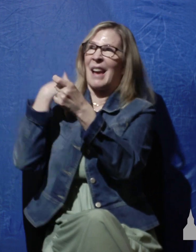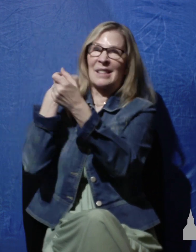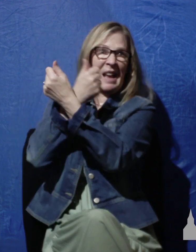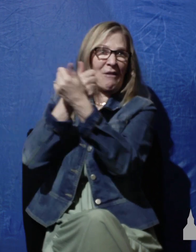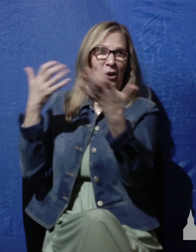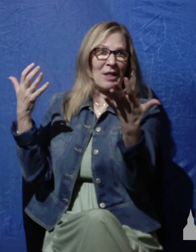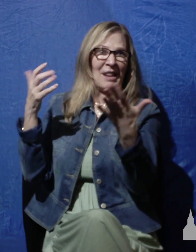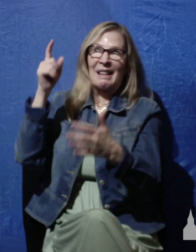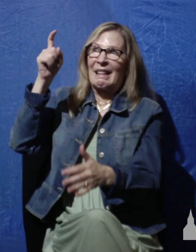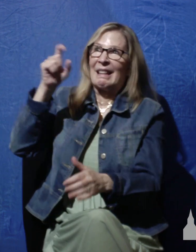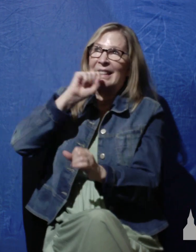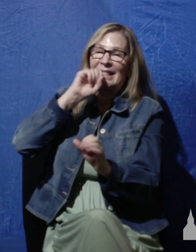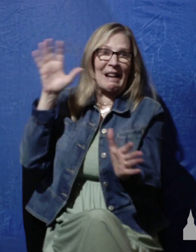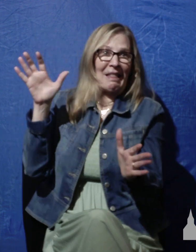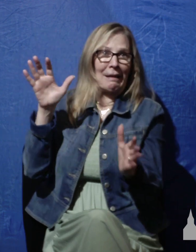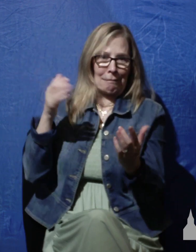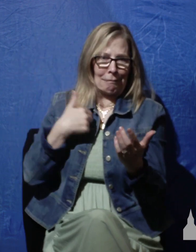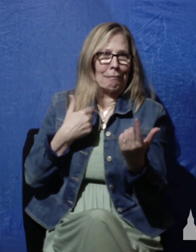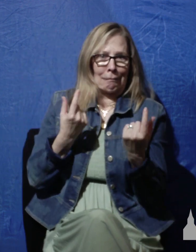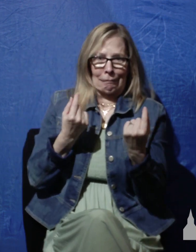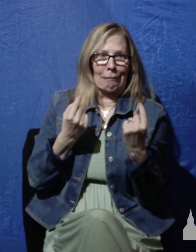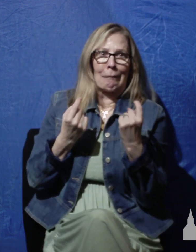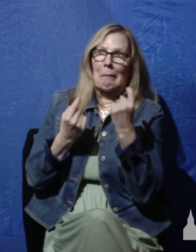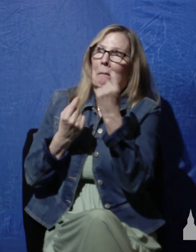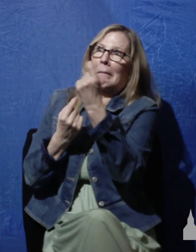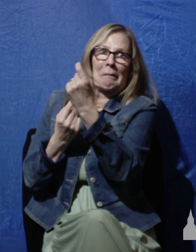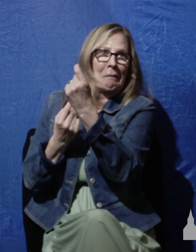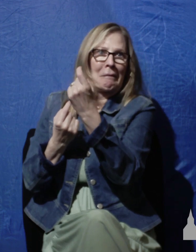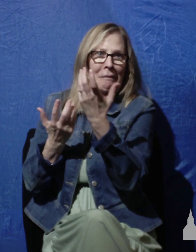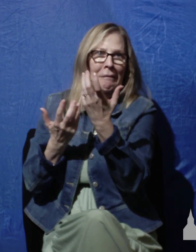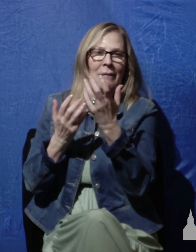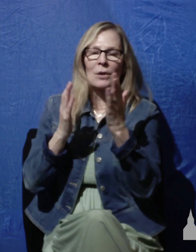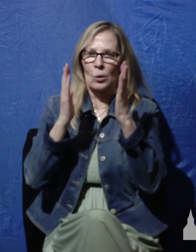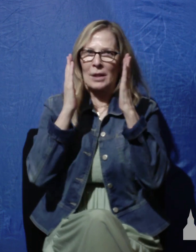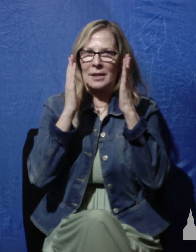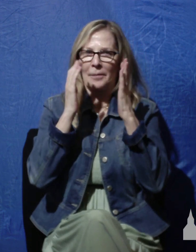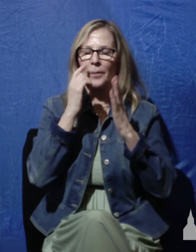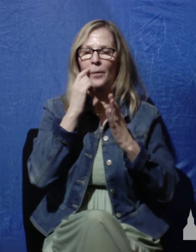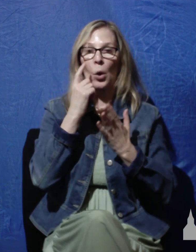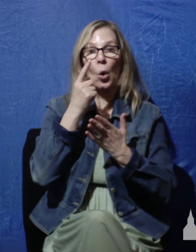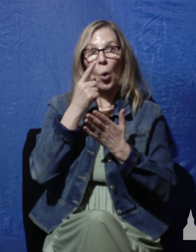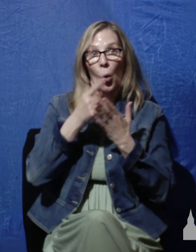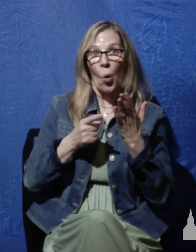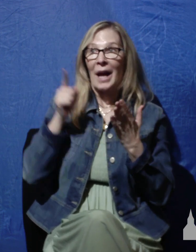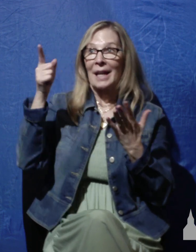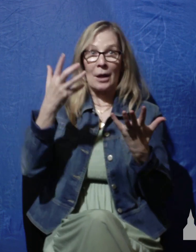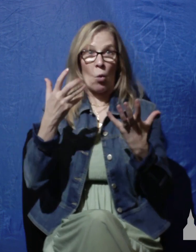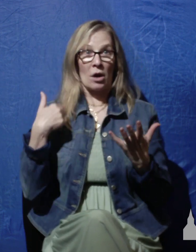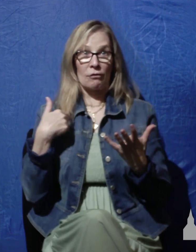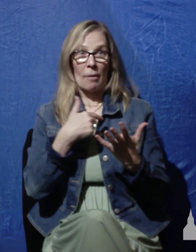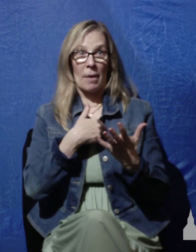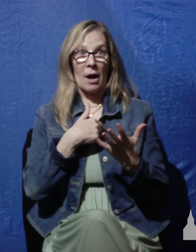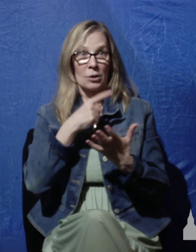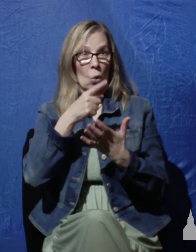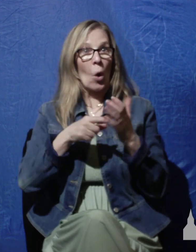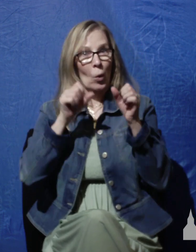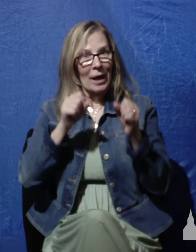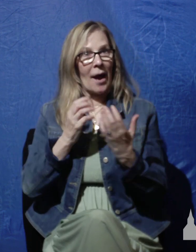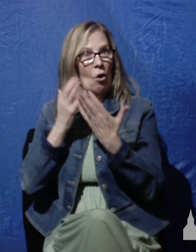Listen carefully. What we can offer to God, what he wants from us, what delights him, what